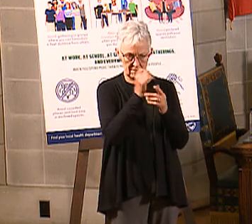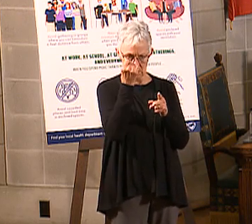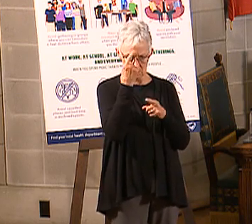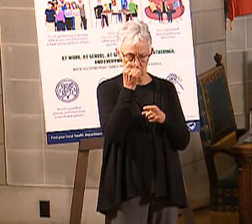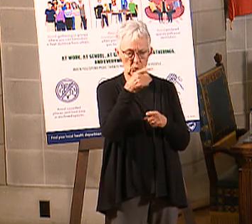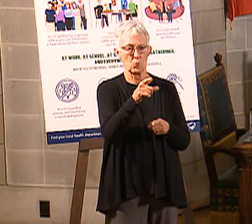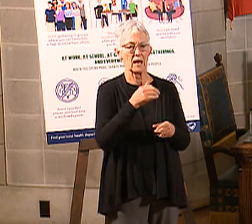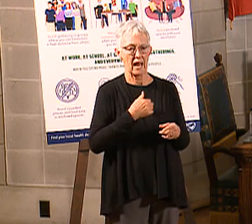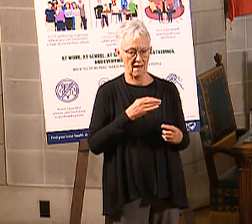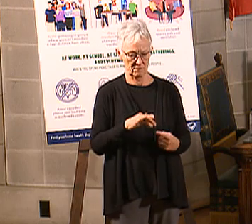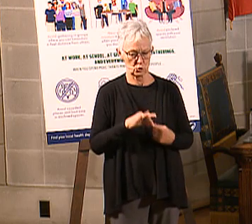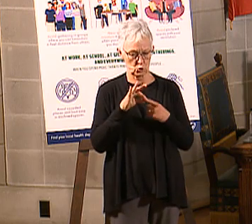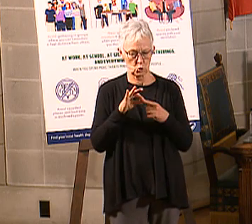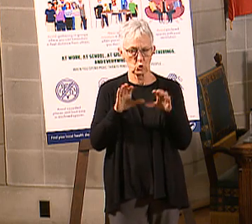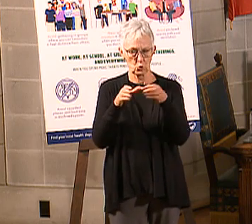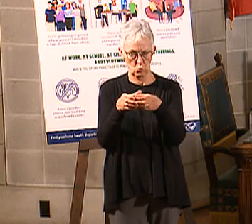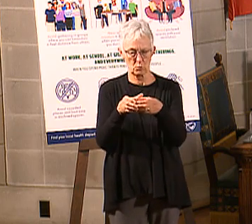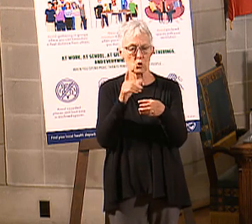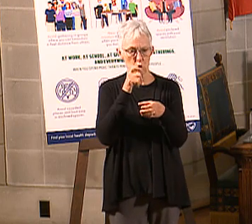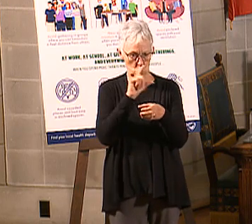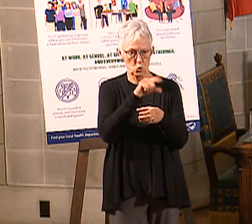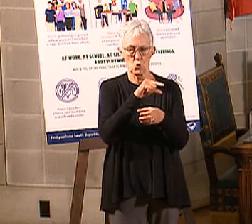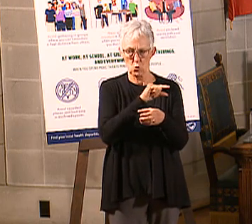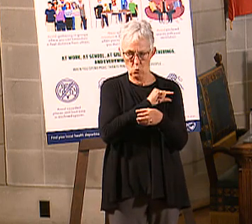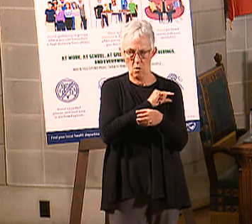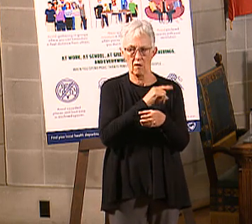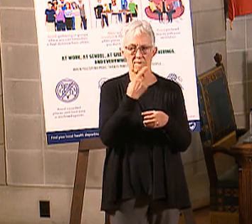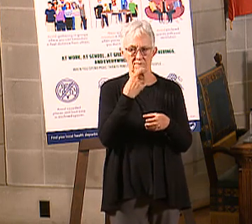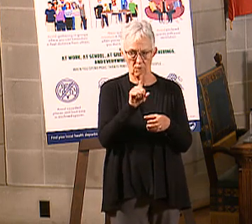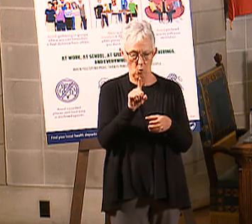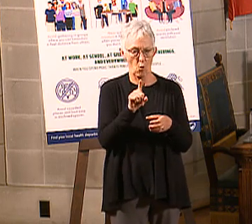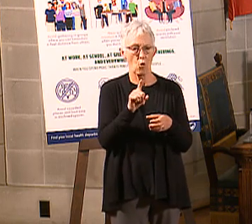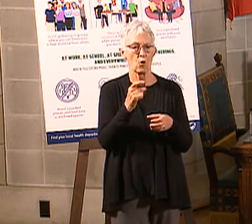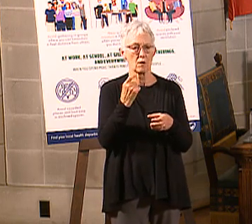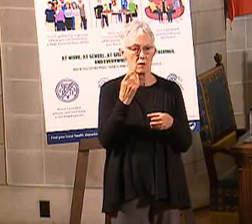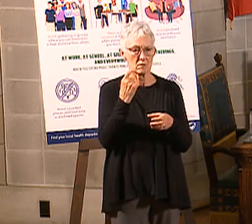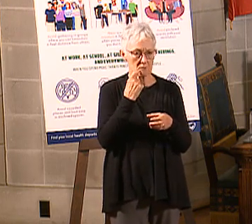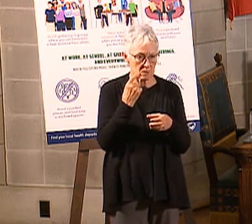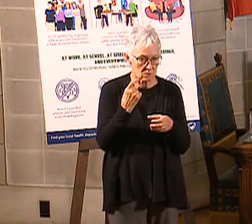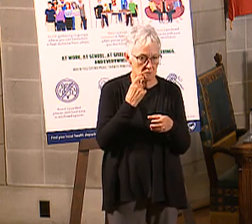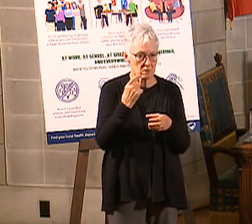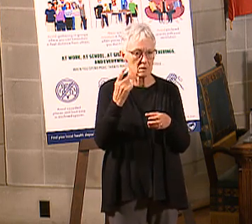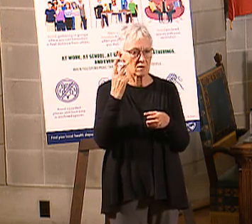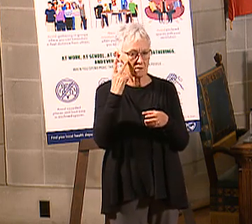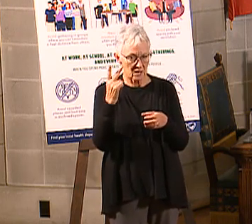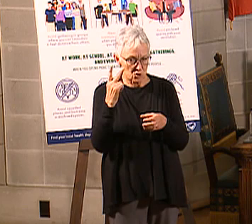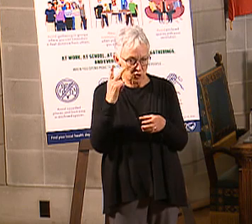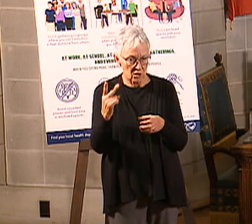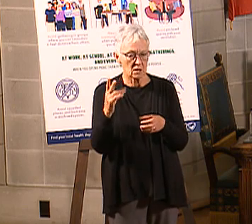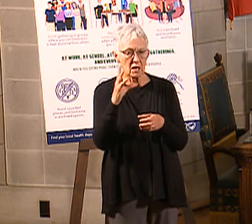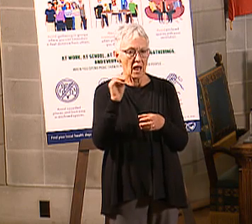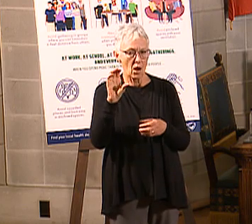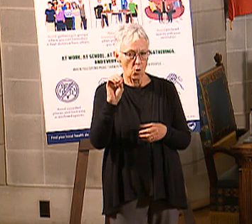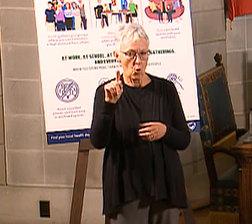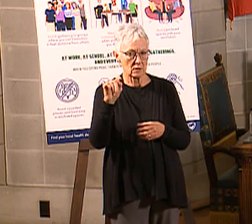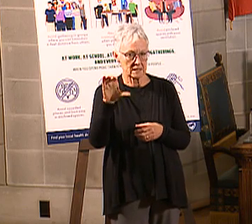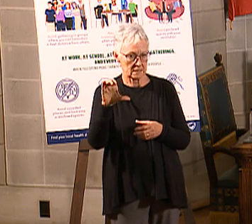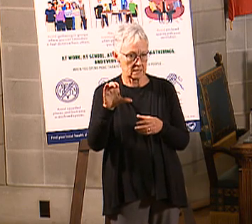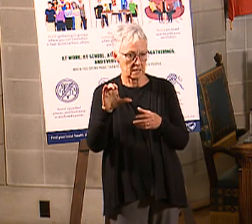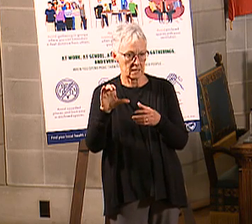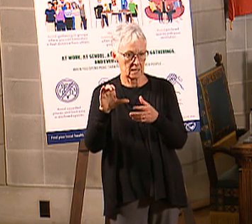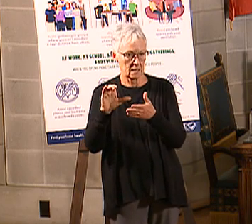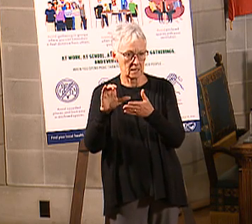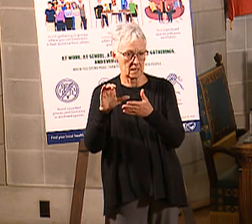qualify for the dental vision and over-the-counter medicines. And, Nate, I may have you jump in here if I go astray. But that's a relatively small